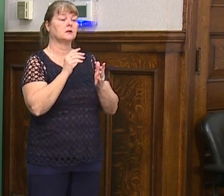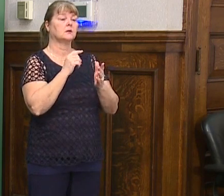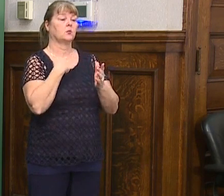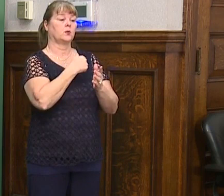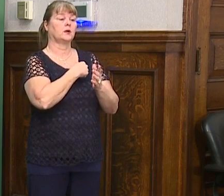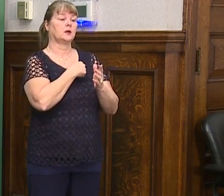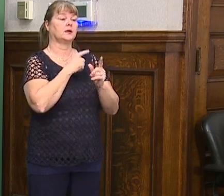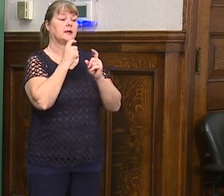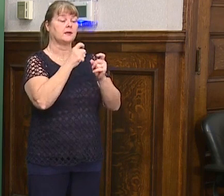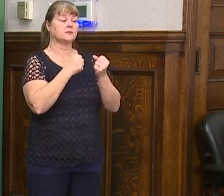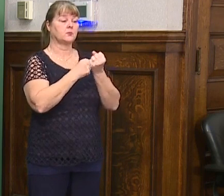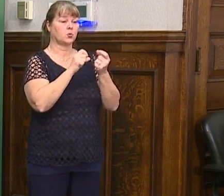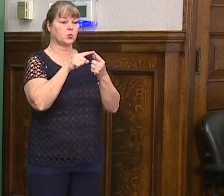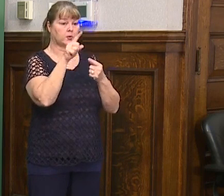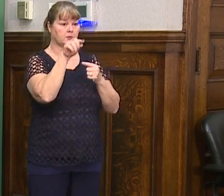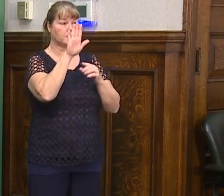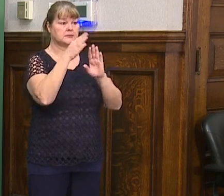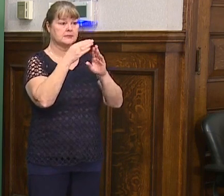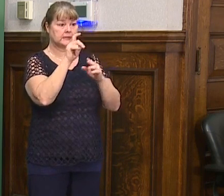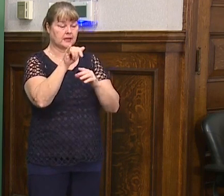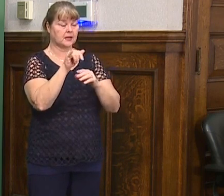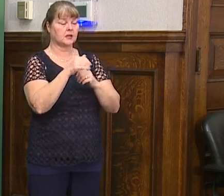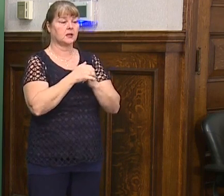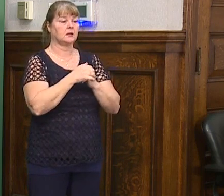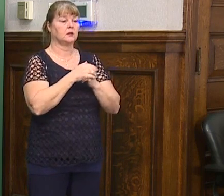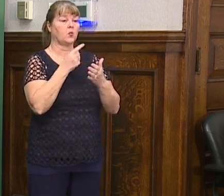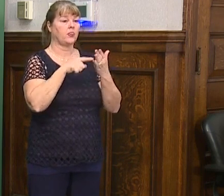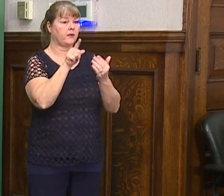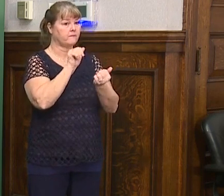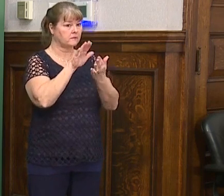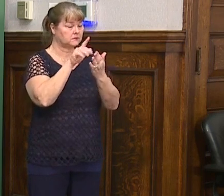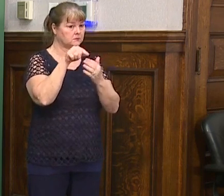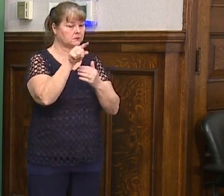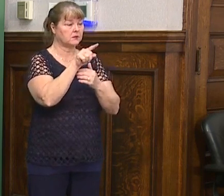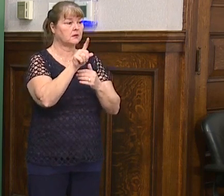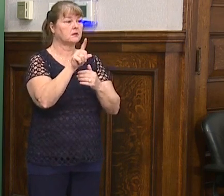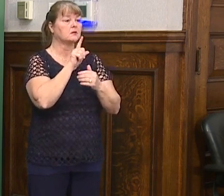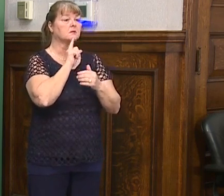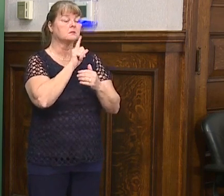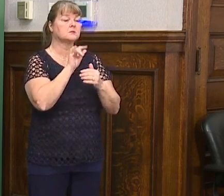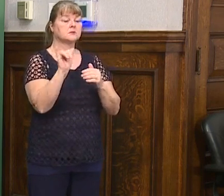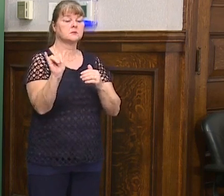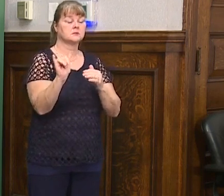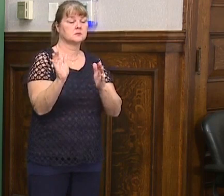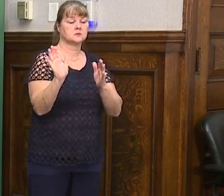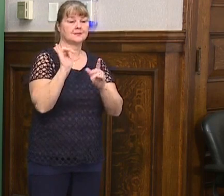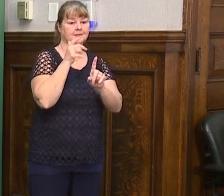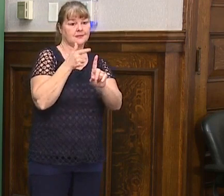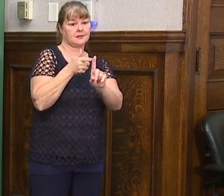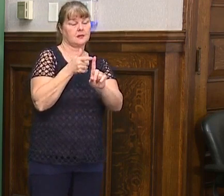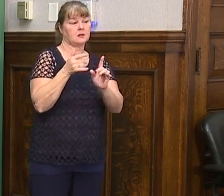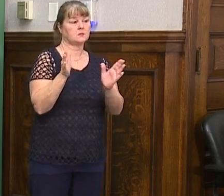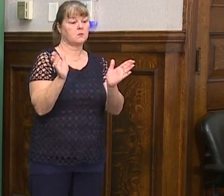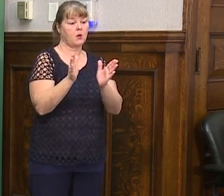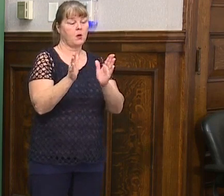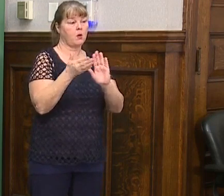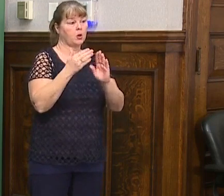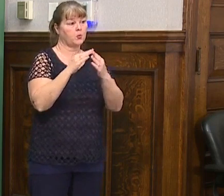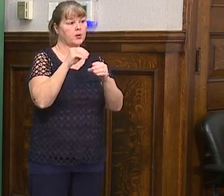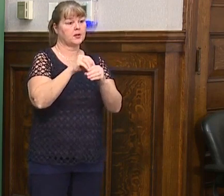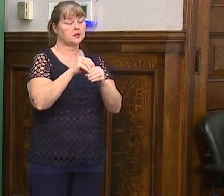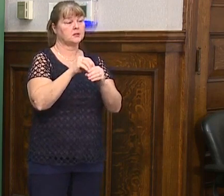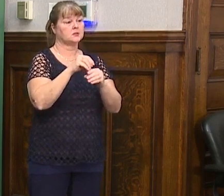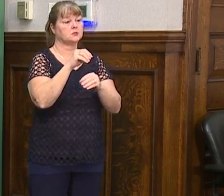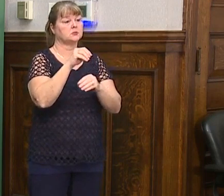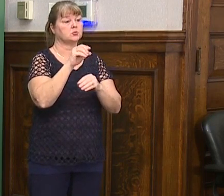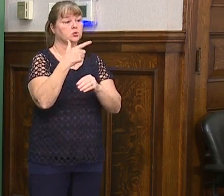him and his city for what they're facing. Um, they are a relatively small community in Georgia. However,